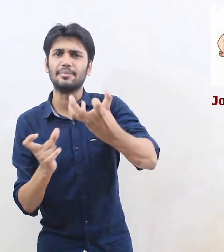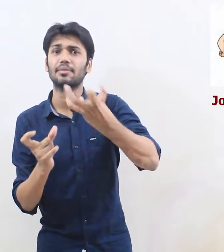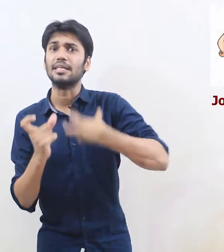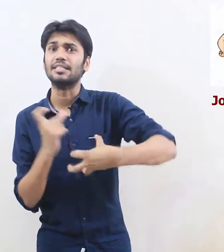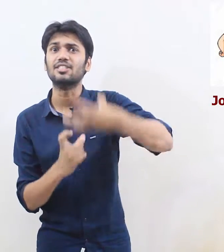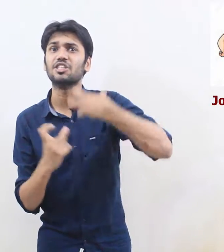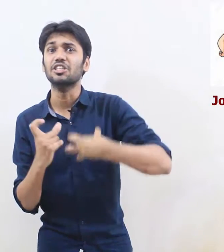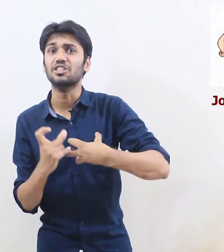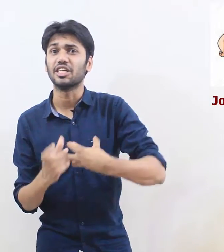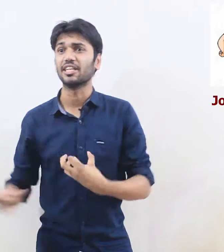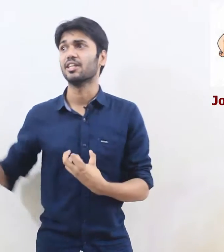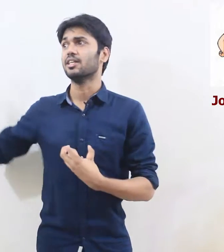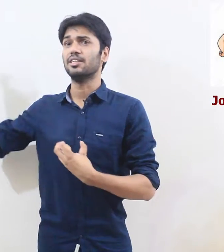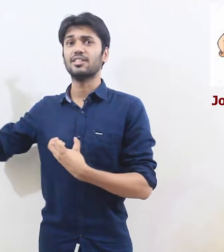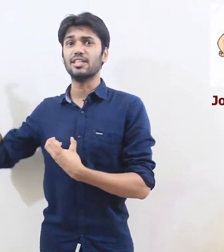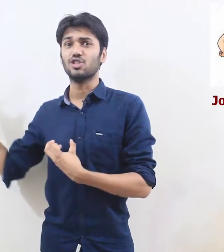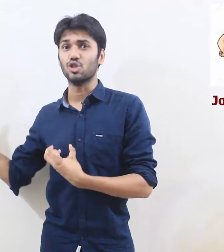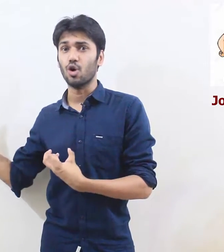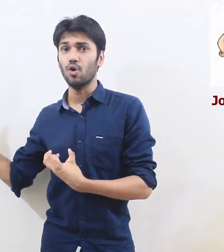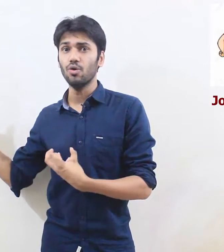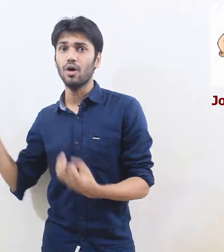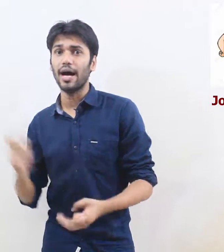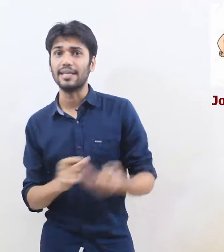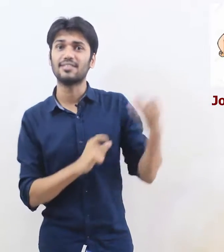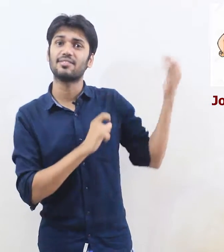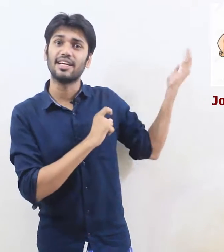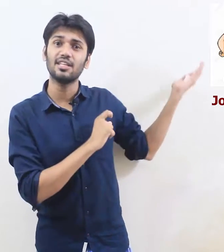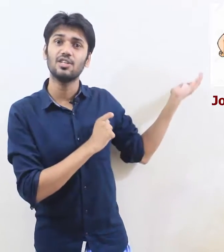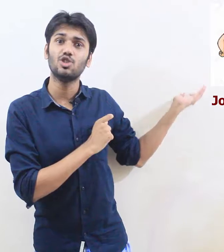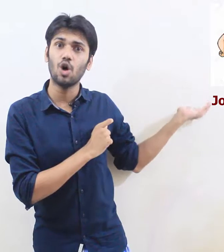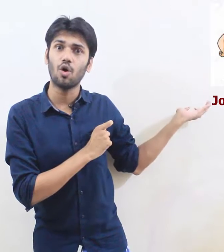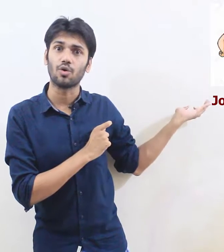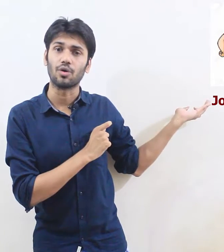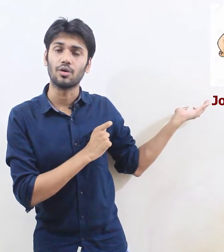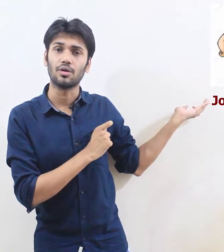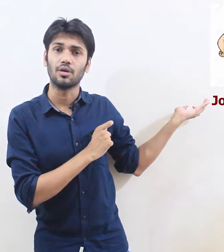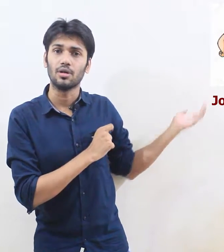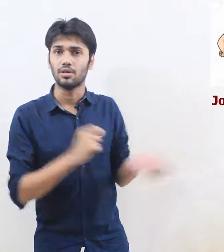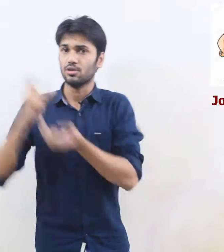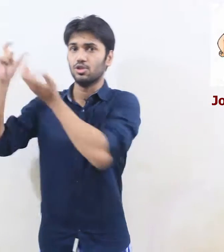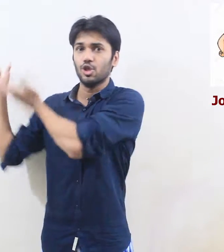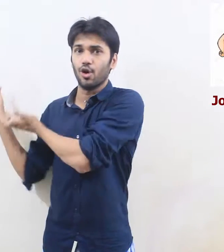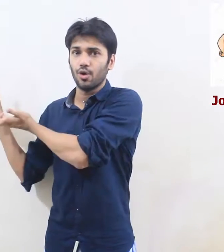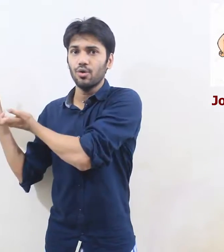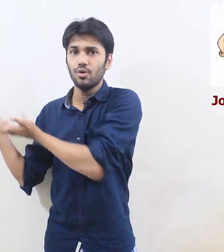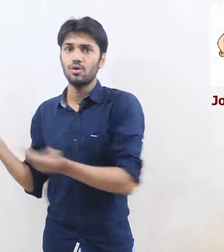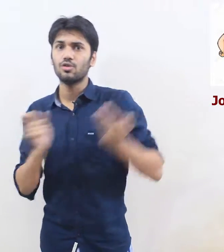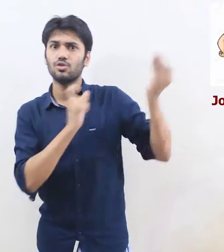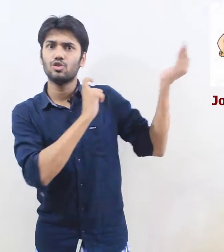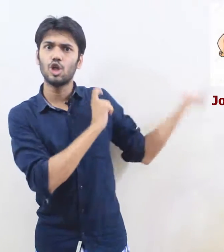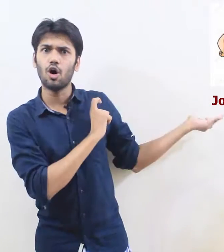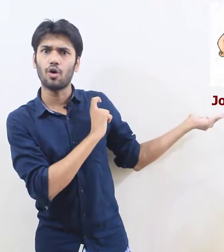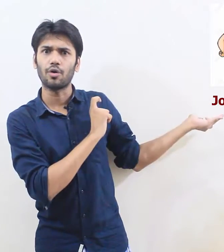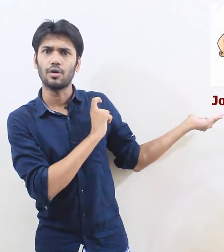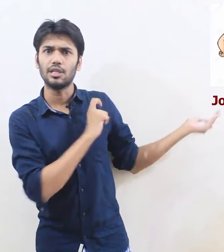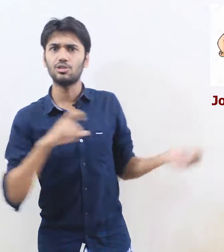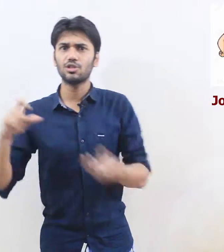it's changing it's saying Joe and say John Joe John you just